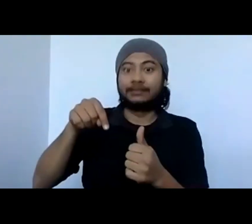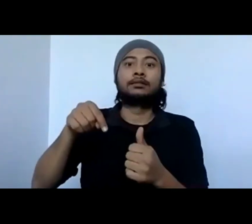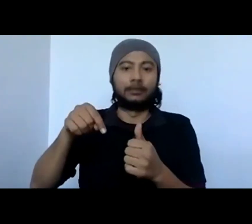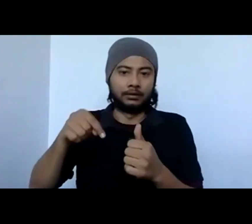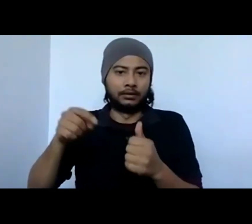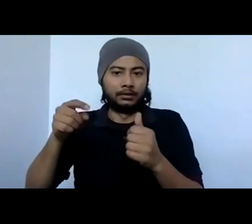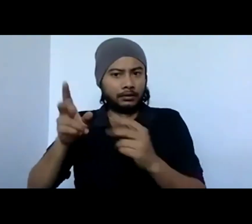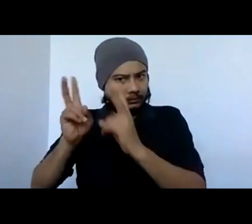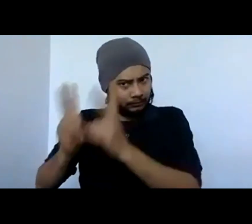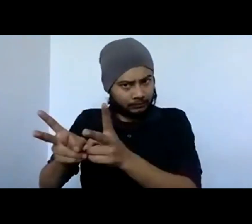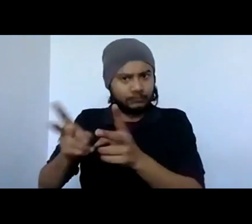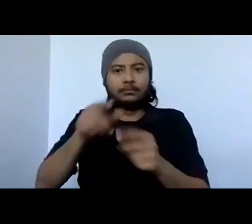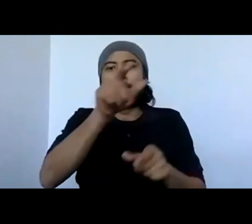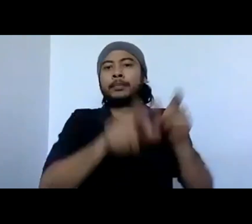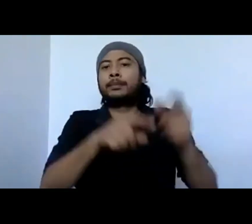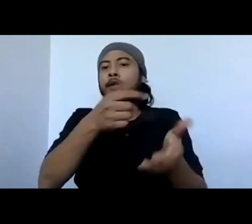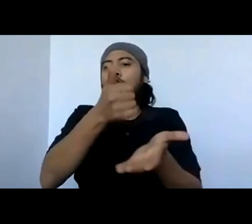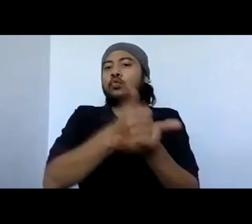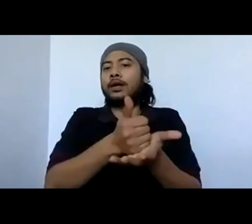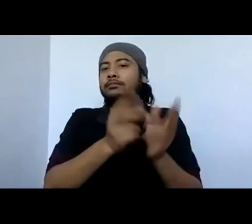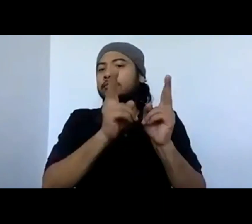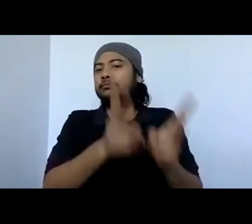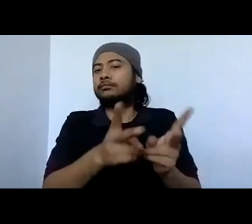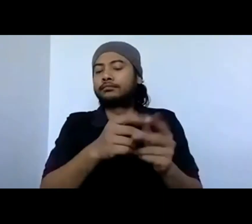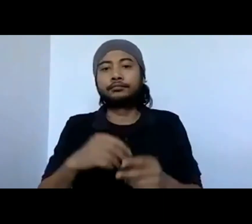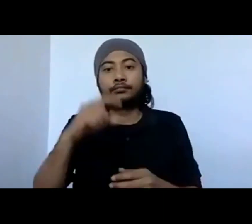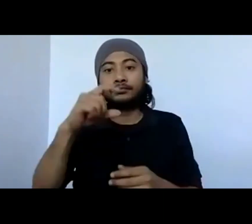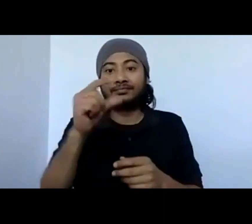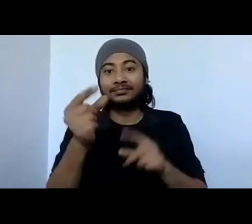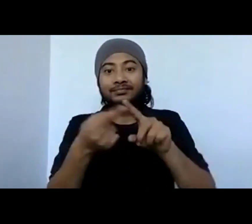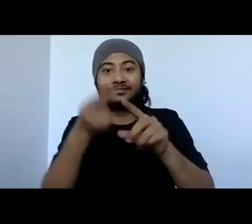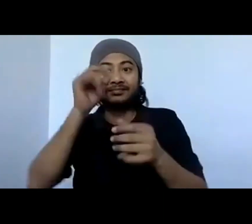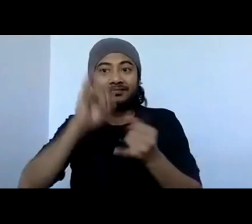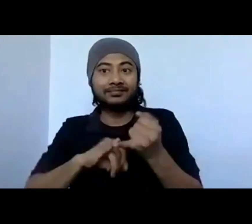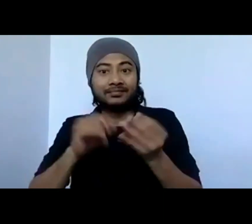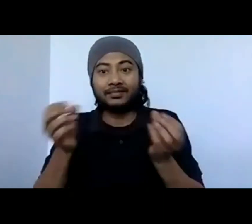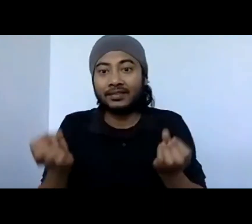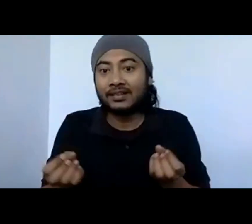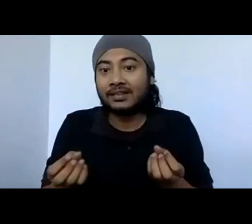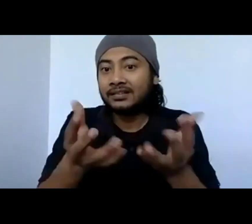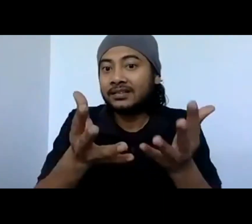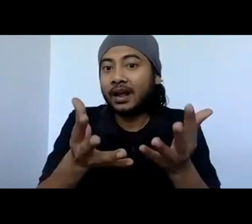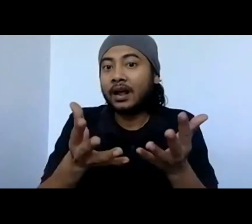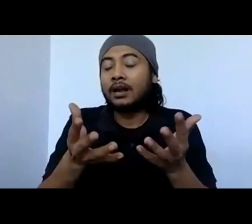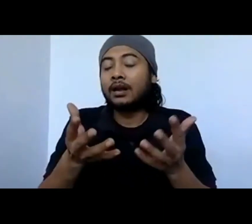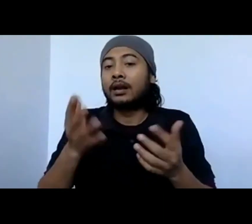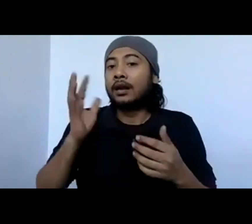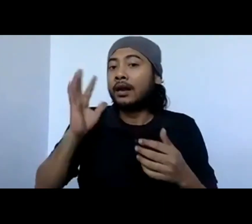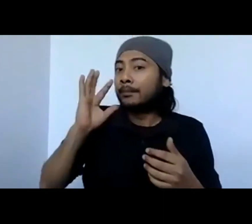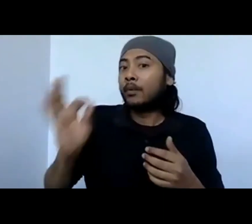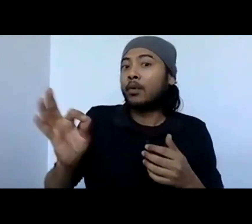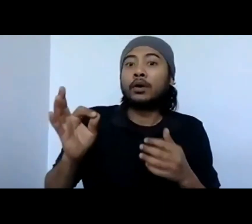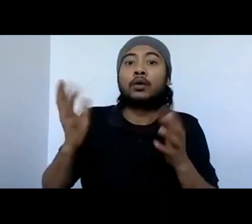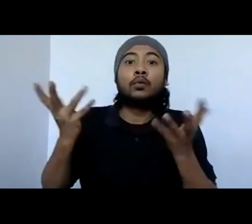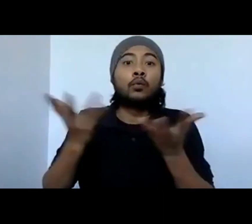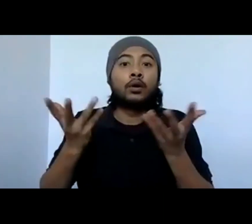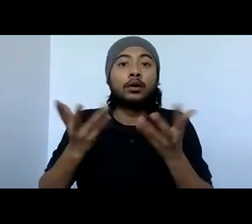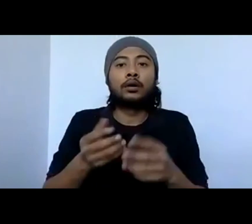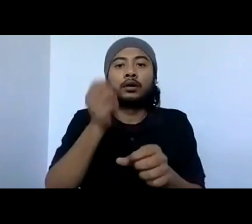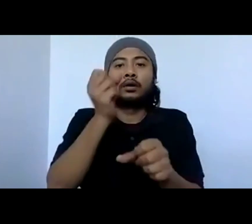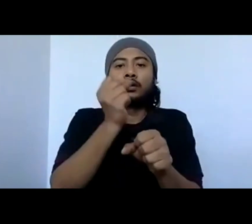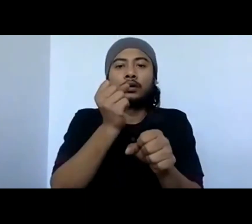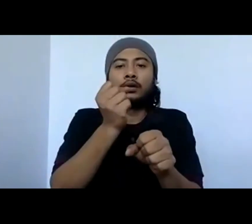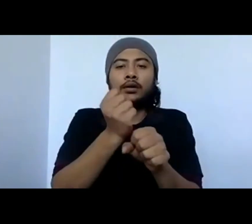The beginning of cuts essentially started from a very small initiative, Sachin, and that was Gram Gadar.